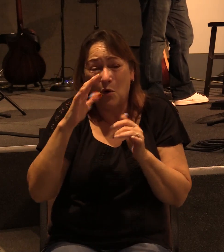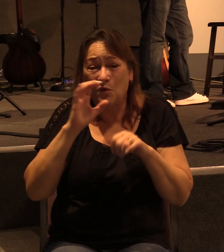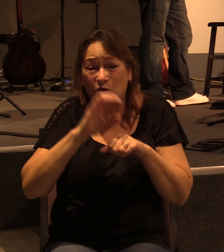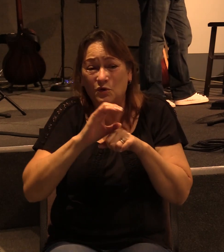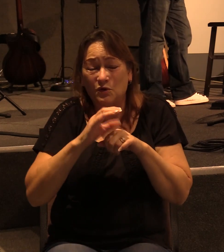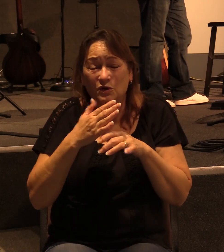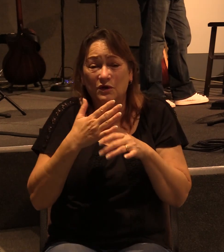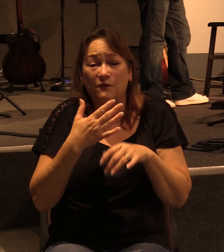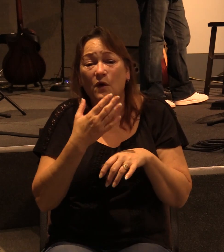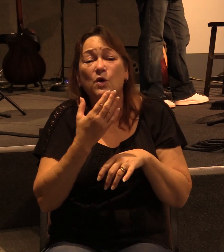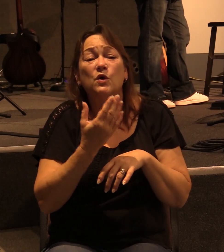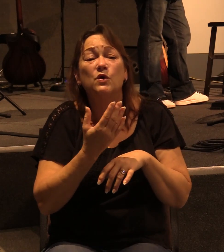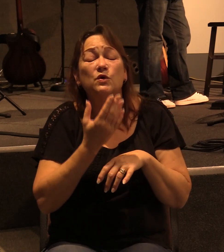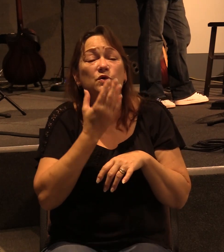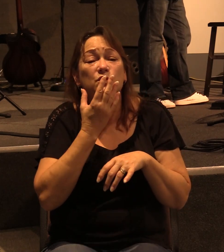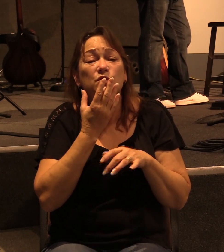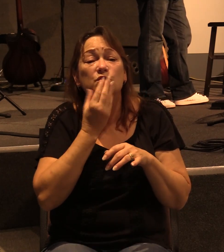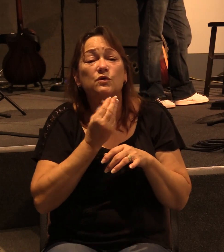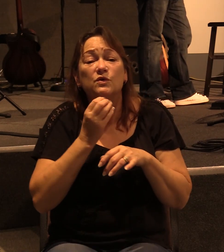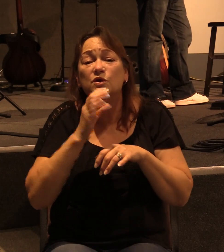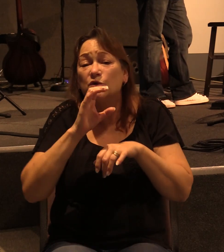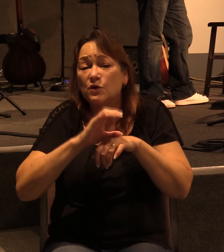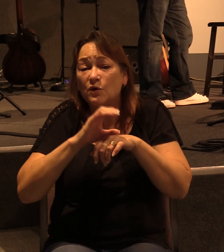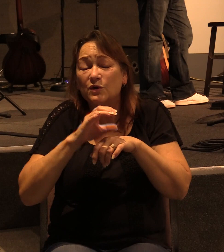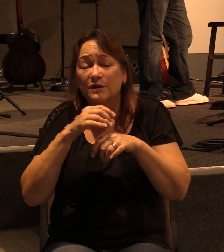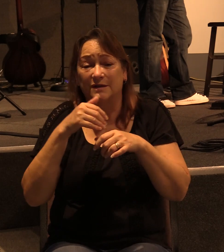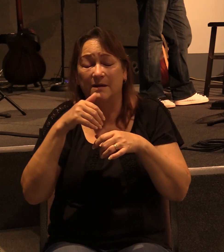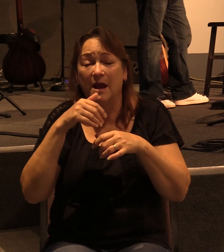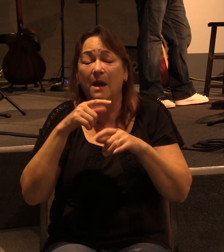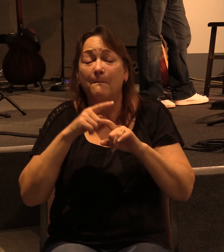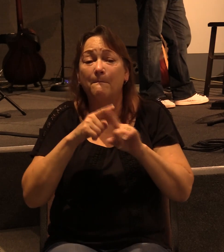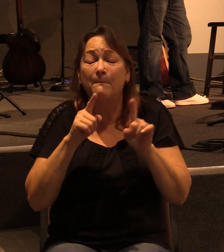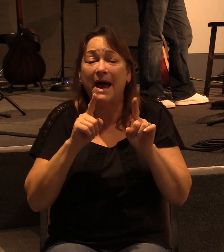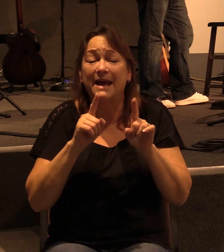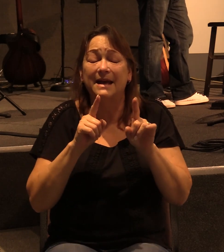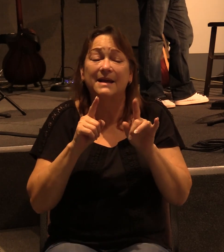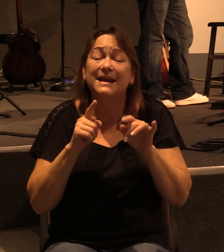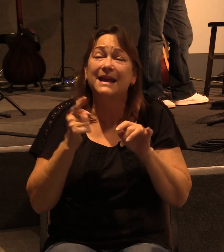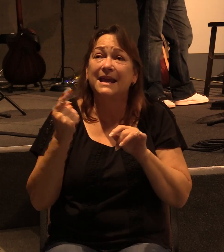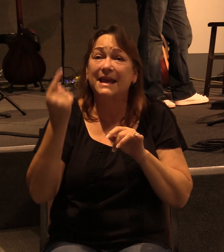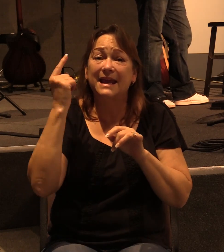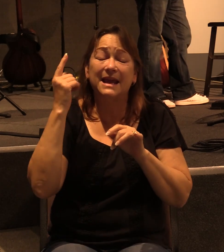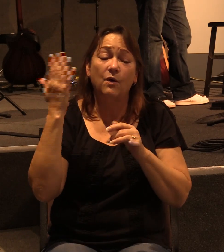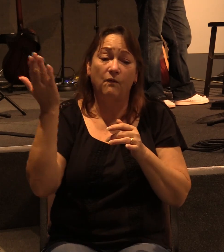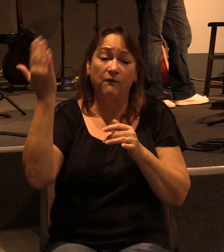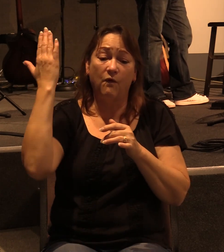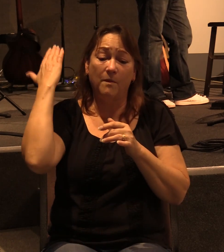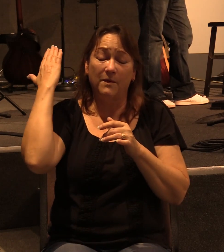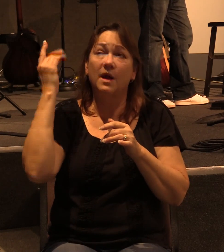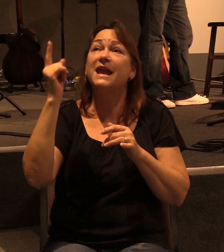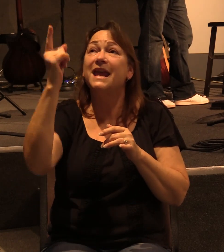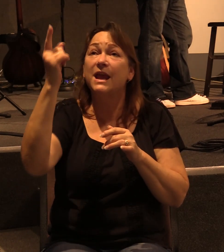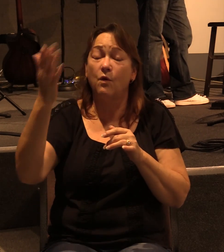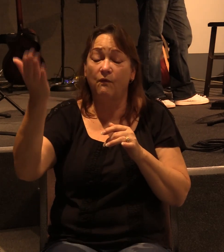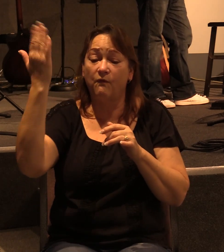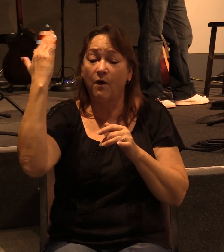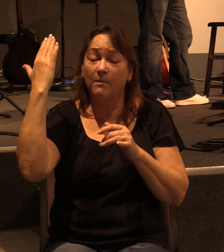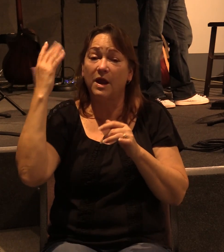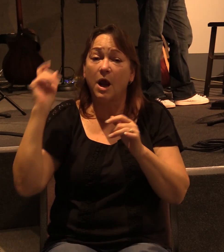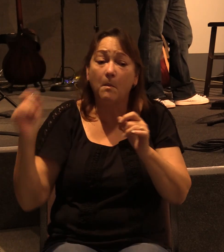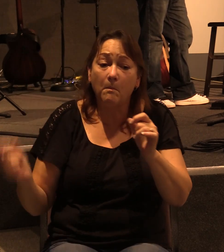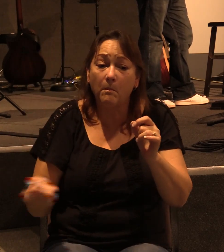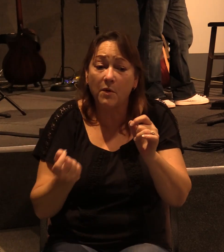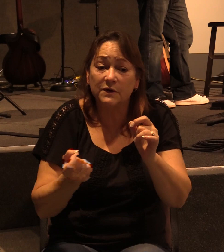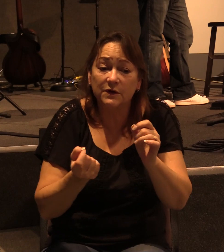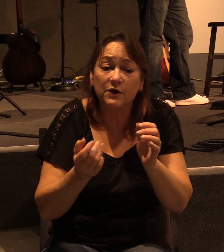in Christ. But they were hearing only, he who formerly persecuted us now preaches the faith, which he